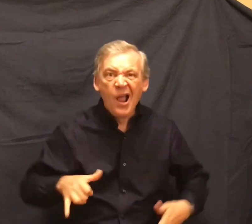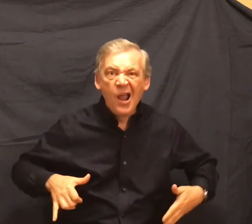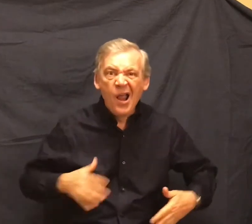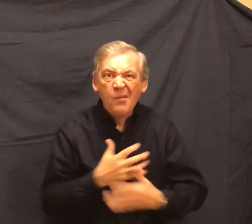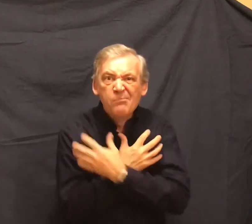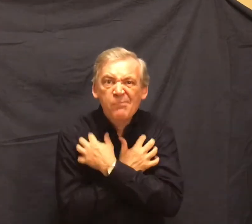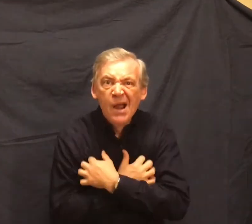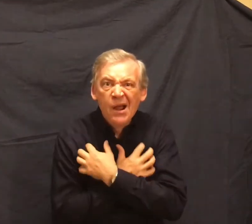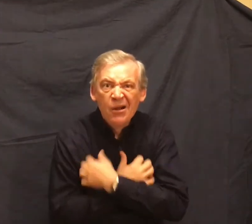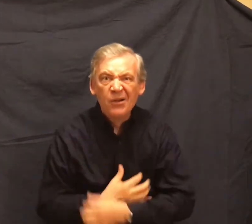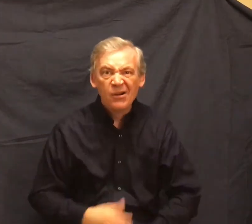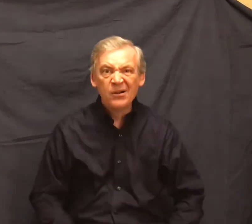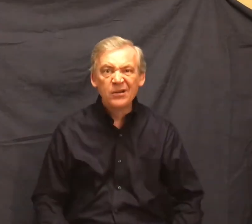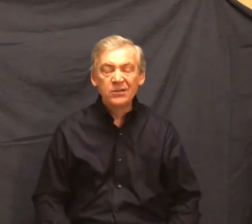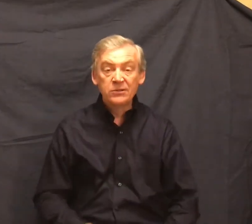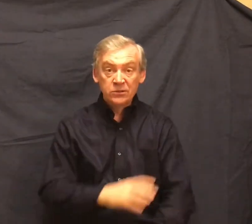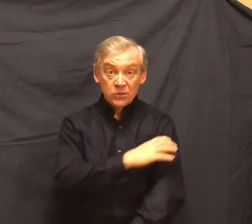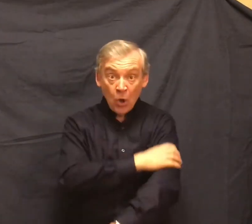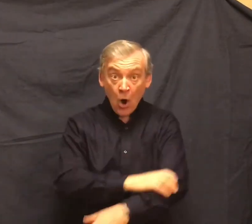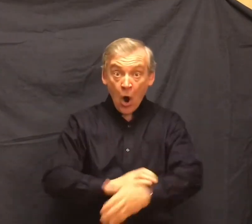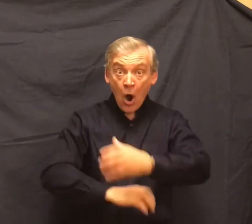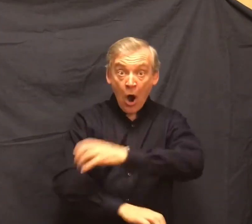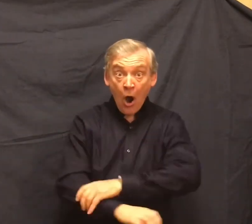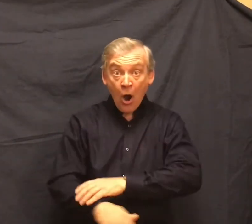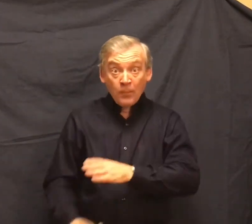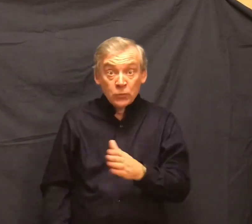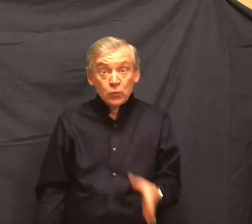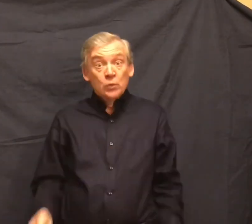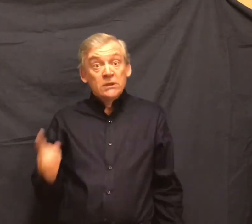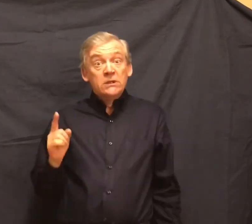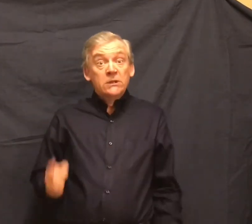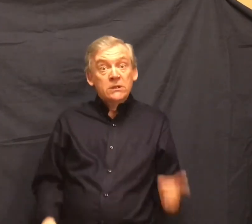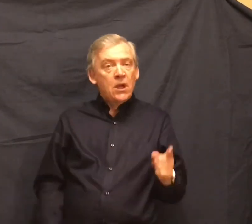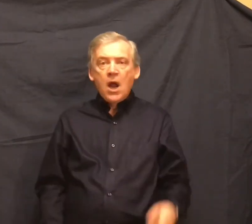His arms did not swing at his sides, but hung loosely.